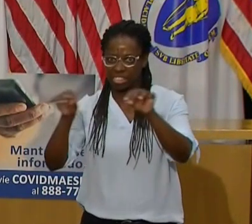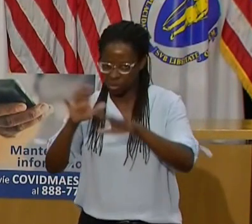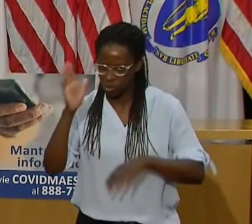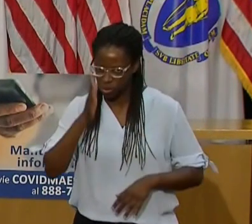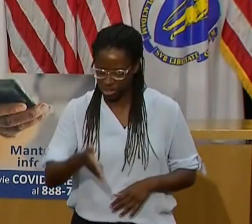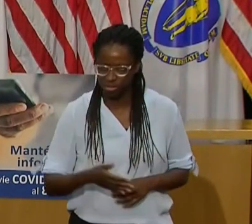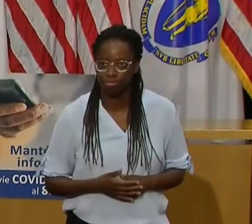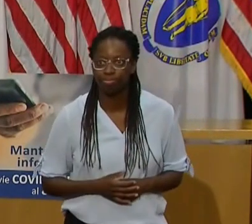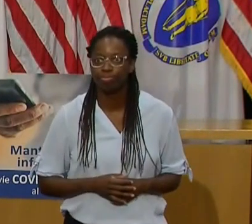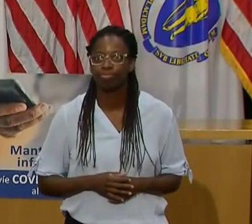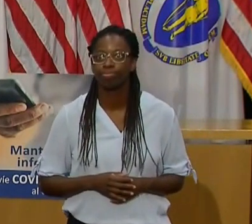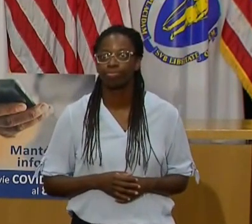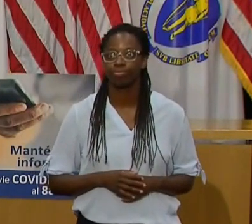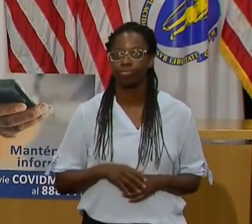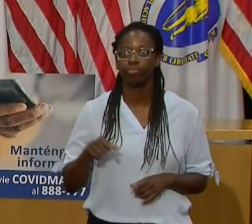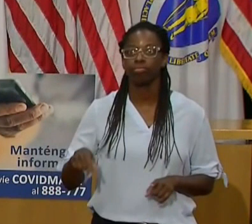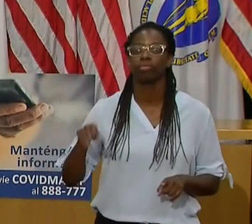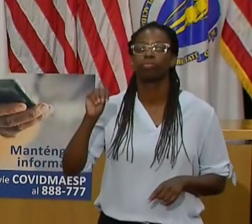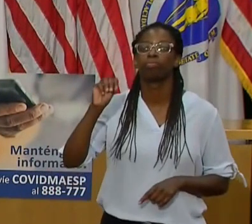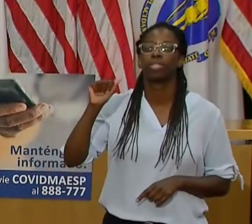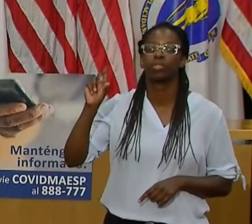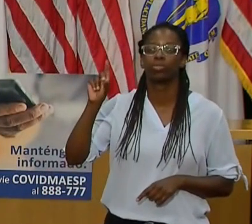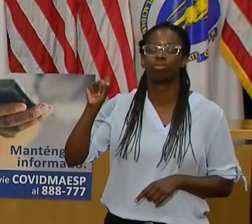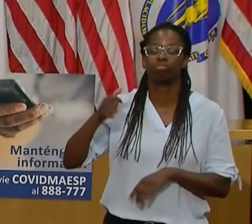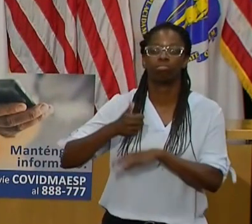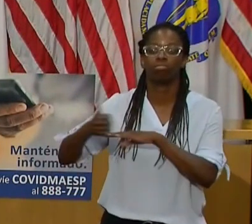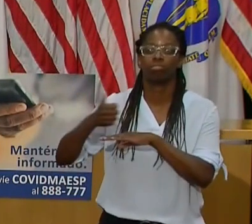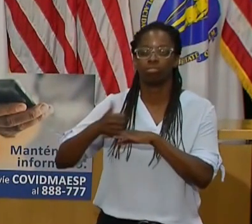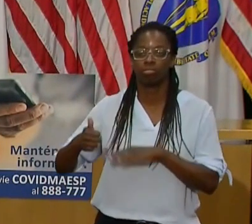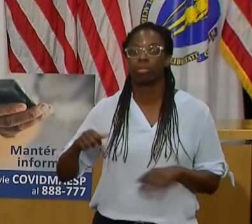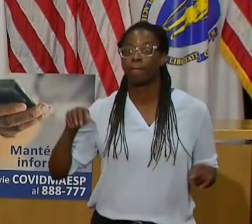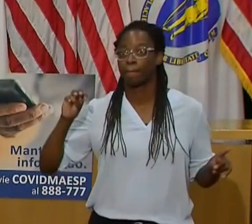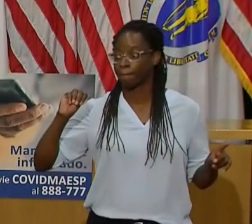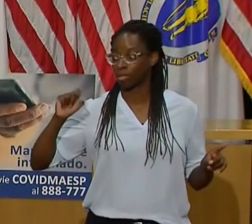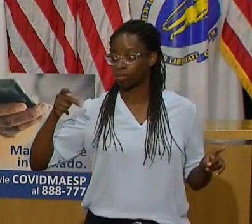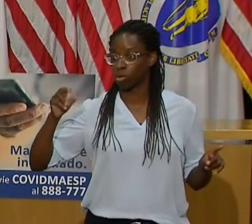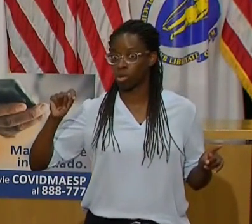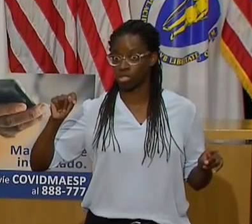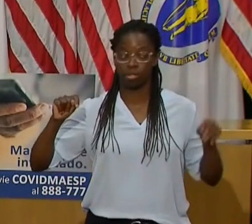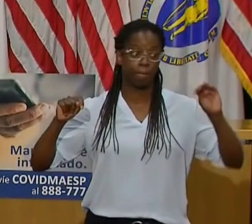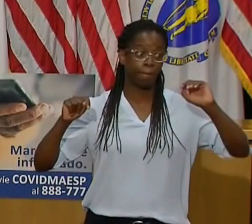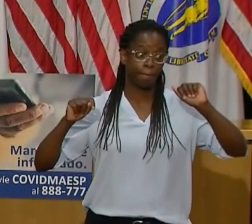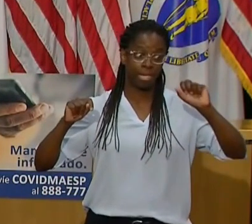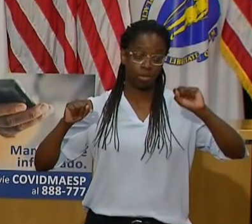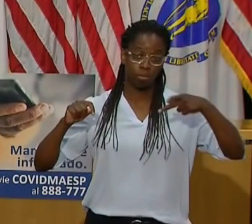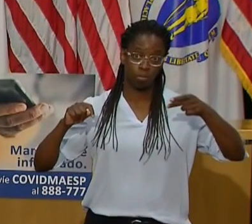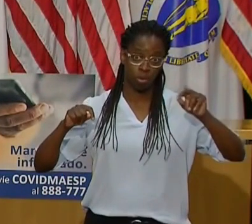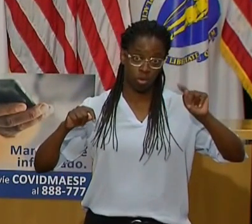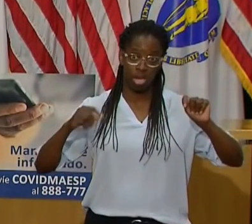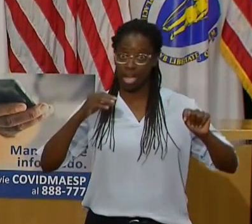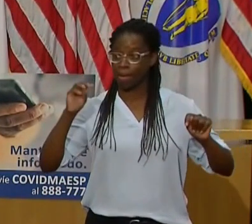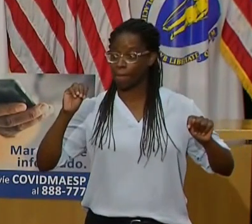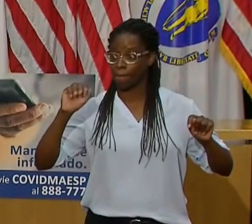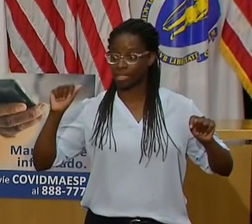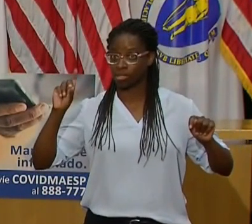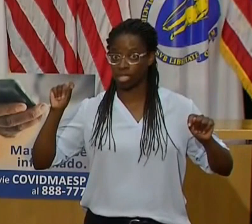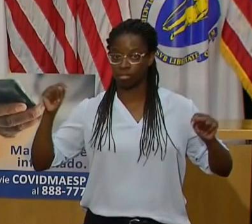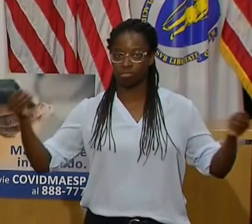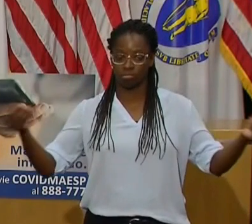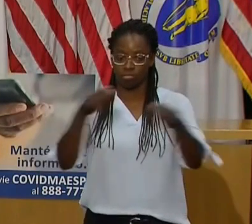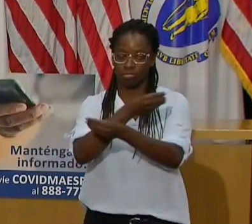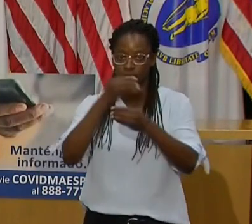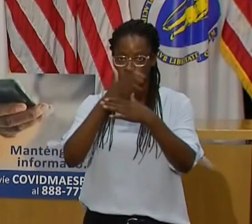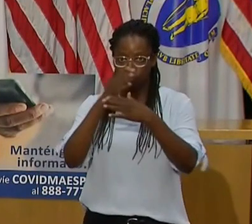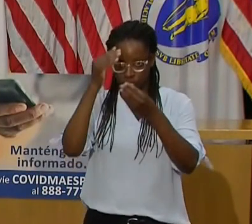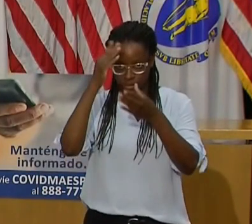ensure that travelers and potential travelers know about the travel order, including educating them between now and August 1st